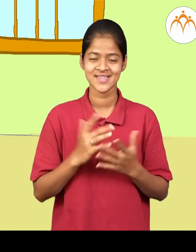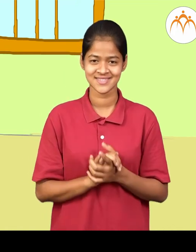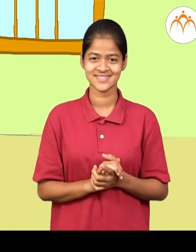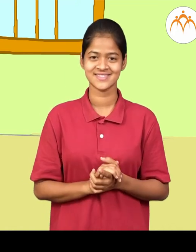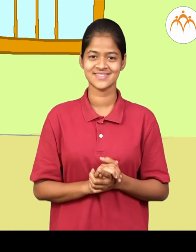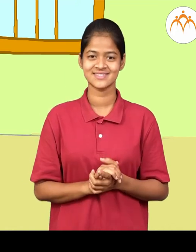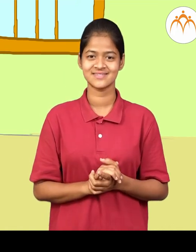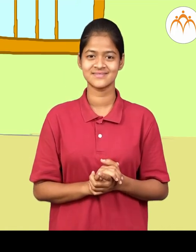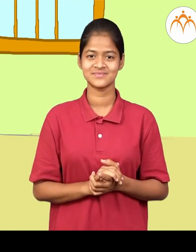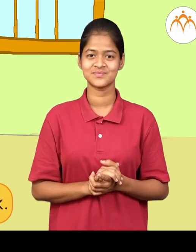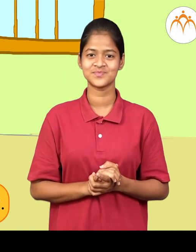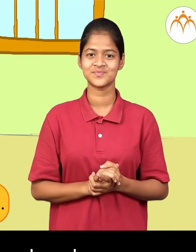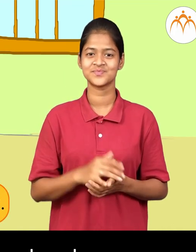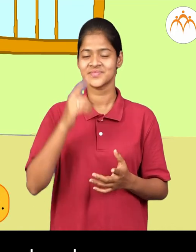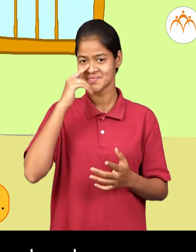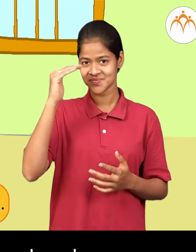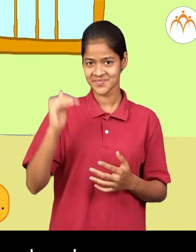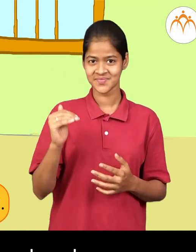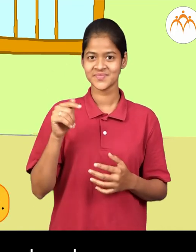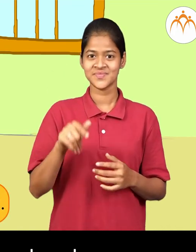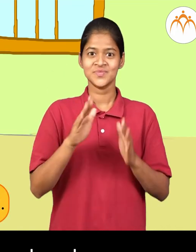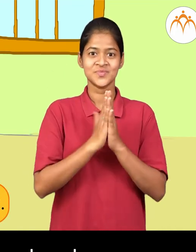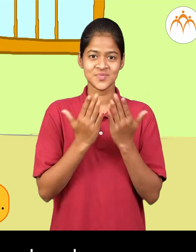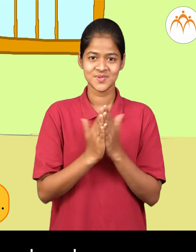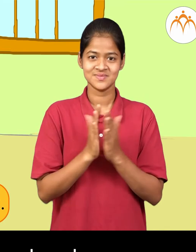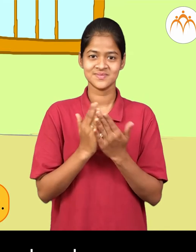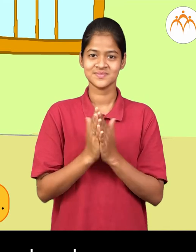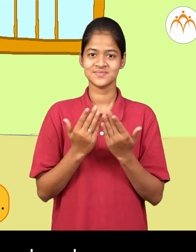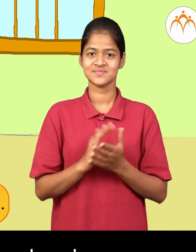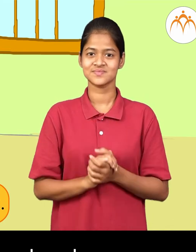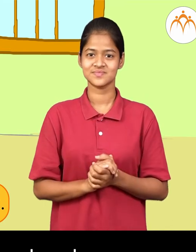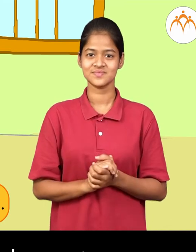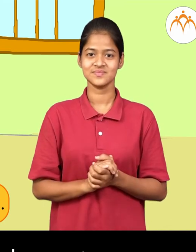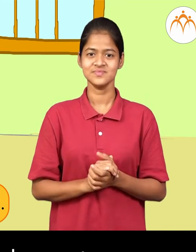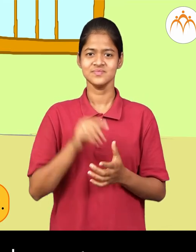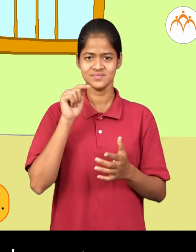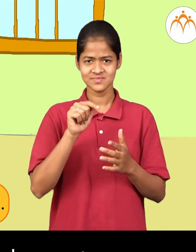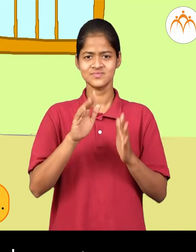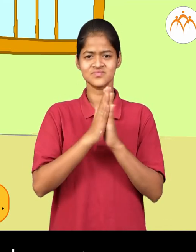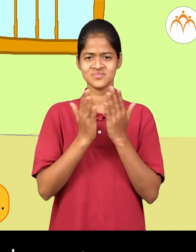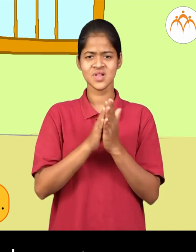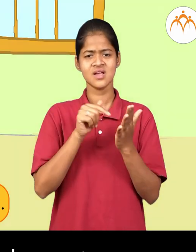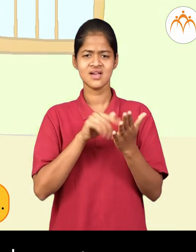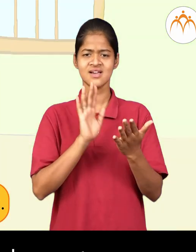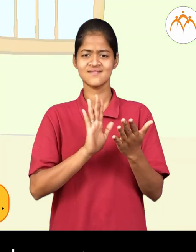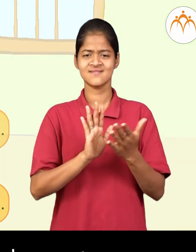book a girl is reading a book see you constructed a sentence